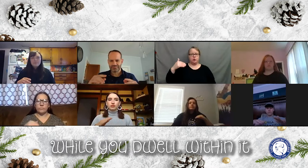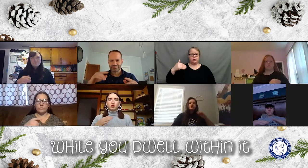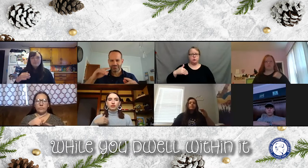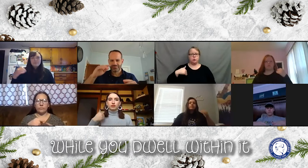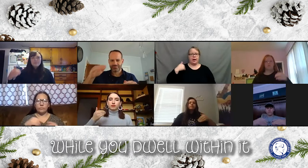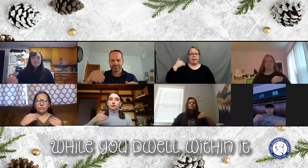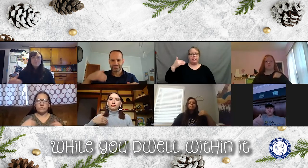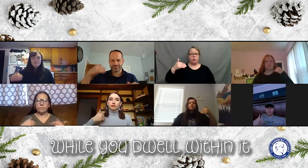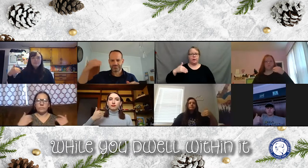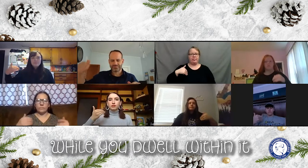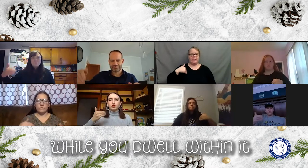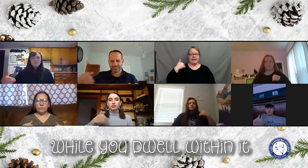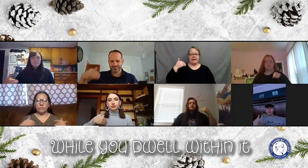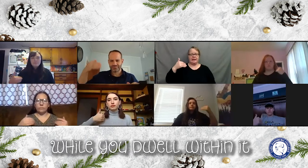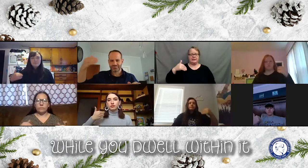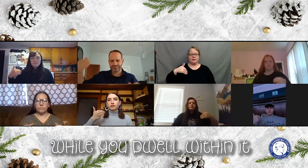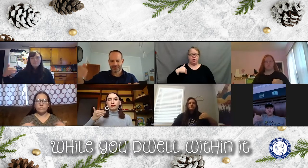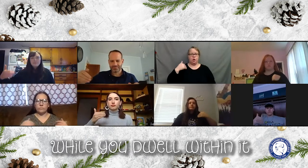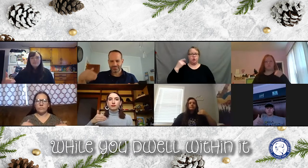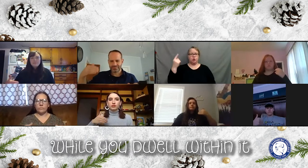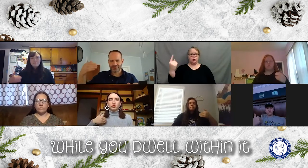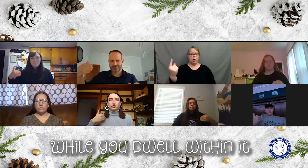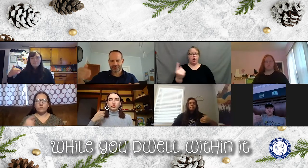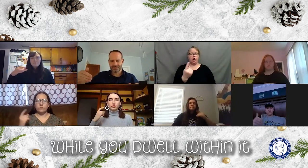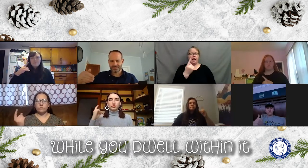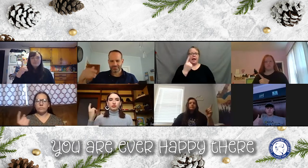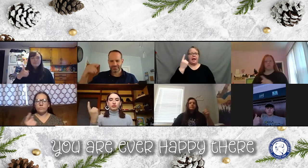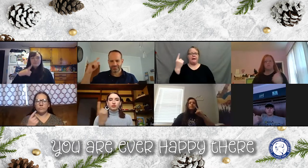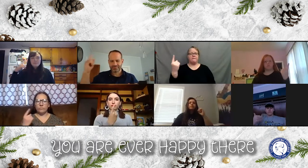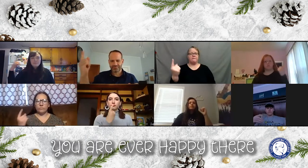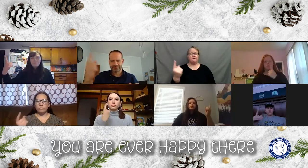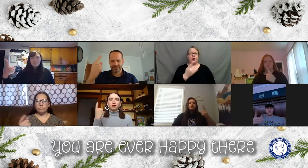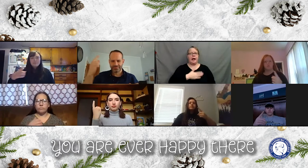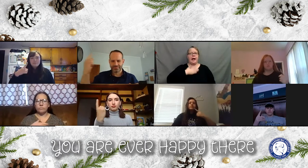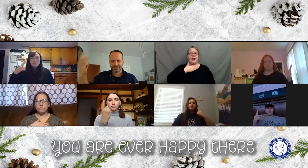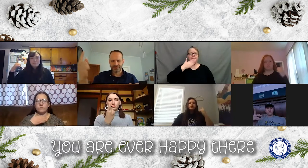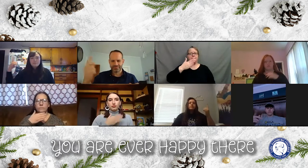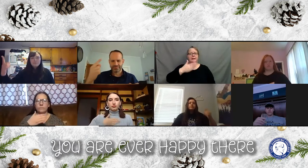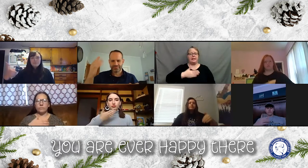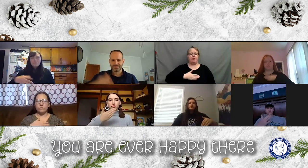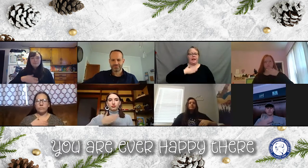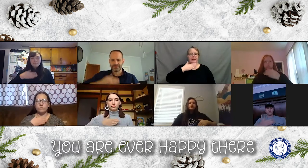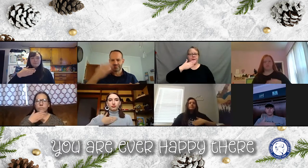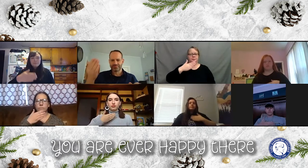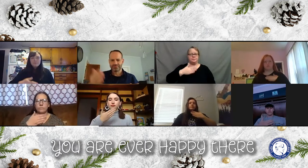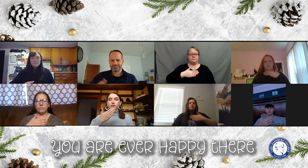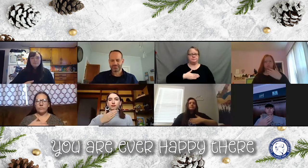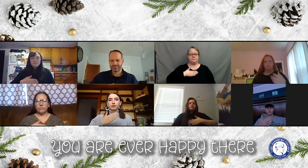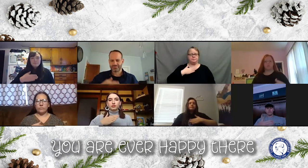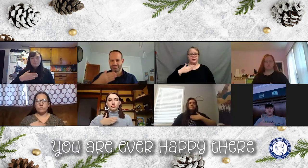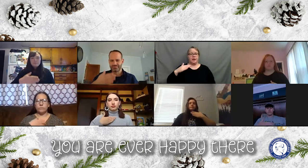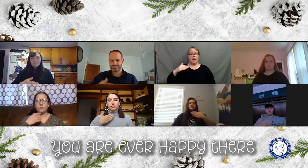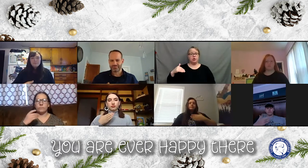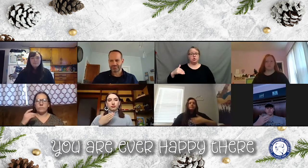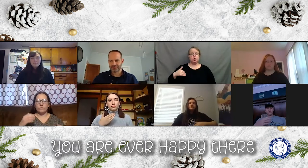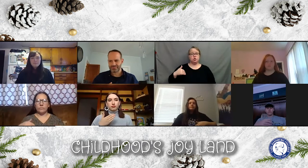little While you dwell within it, you are the more happy land.